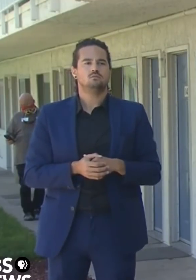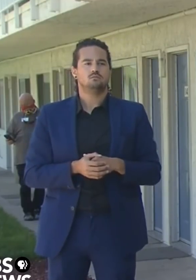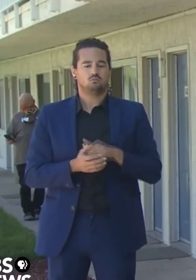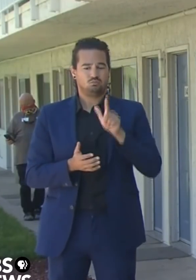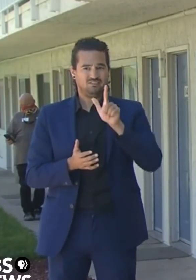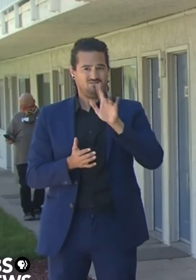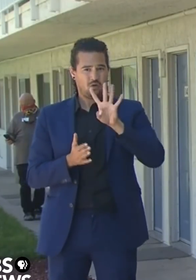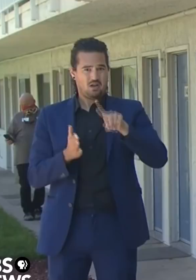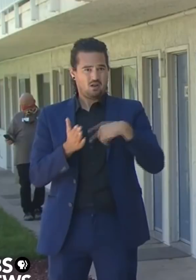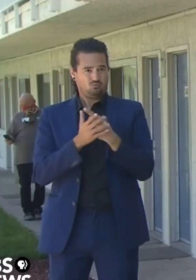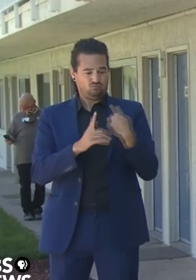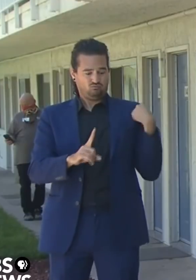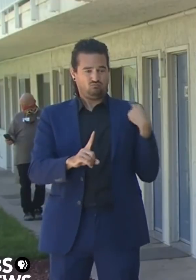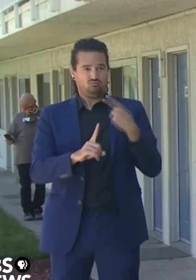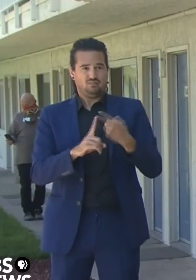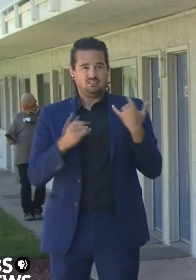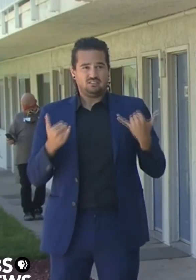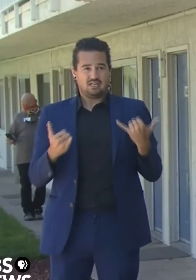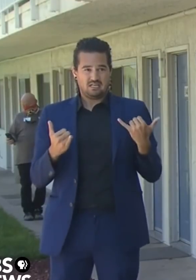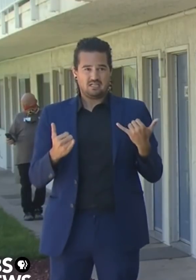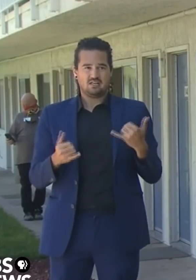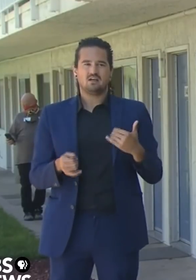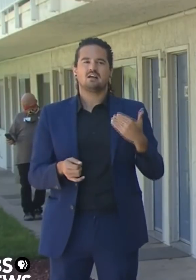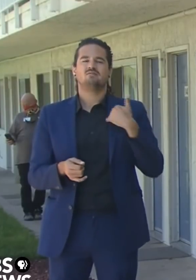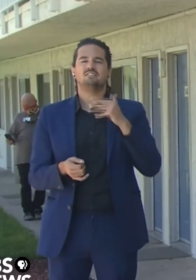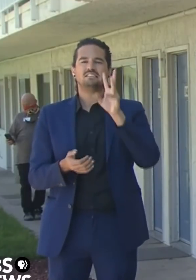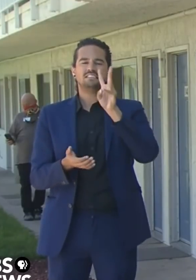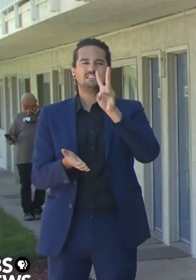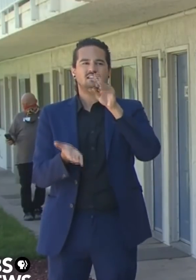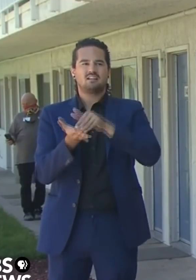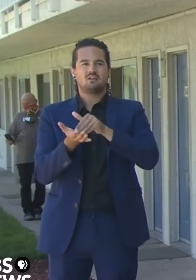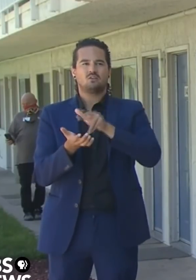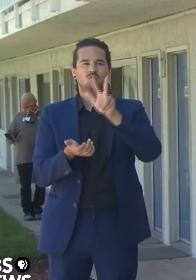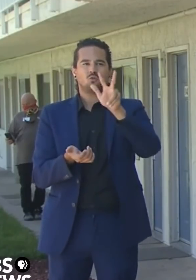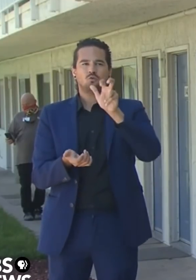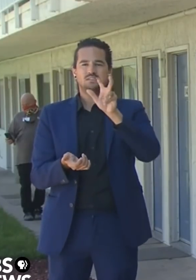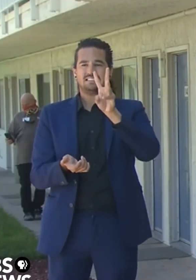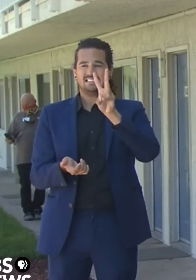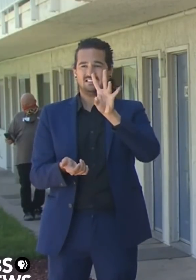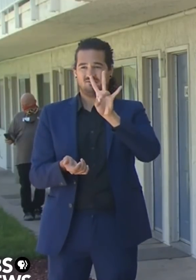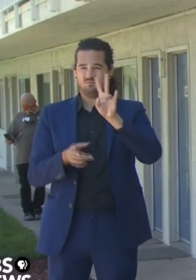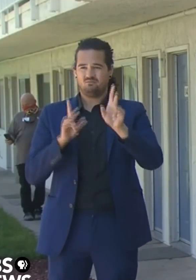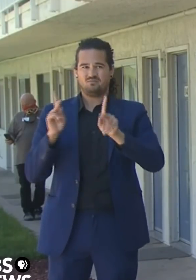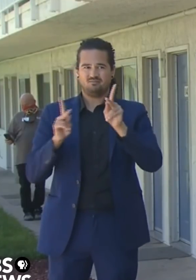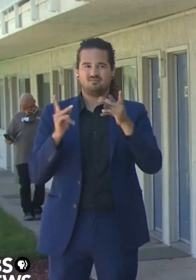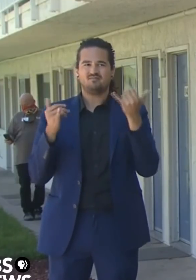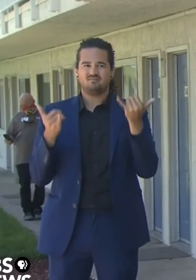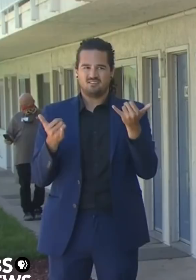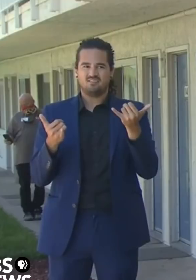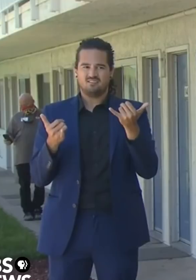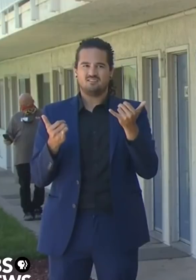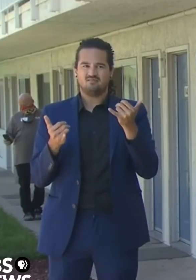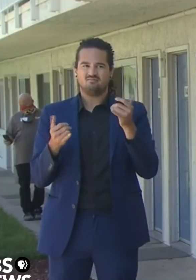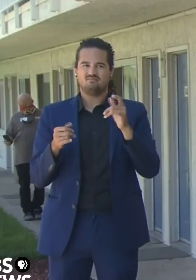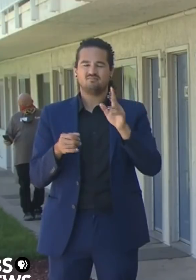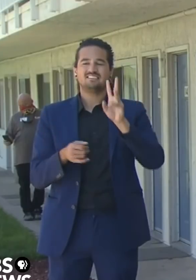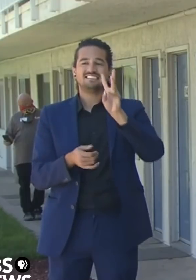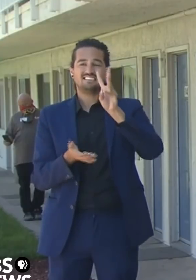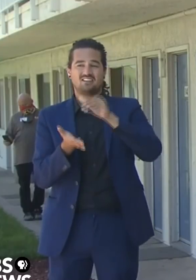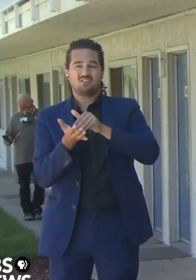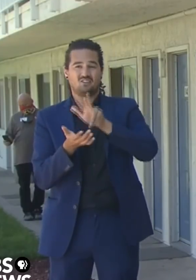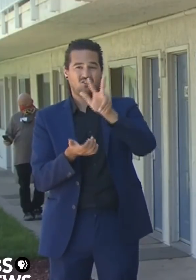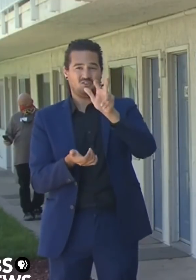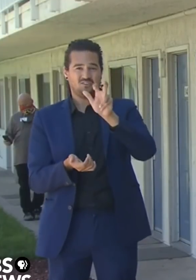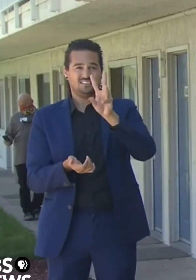had 6,367 individuals, 6,367